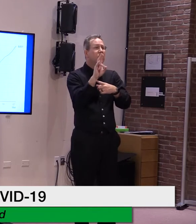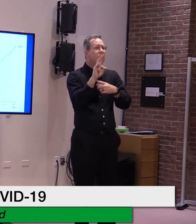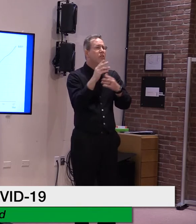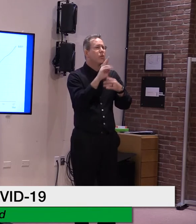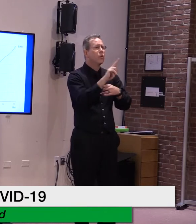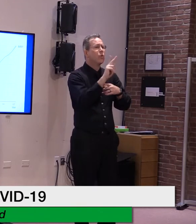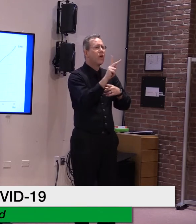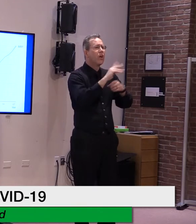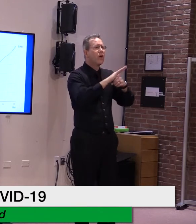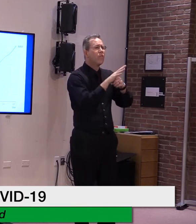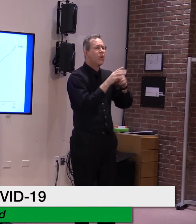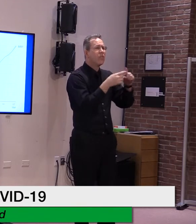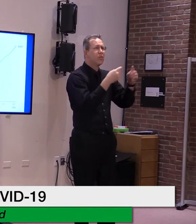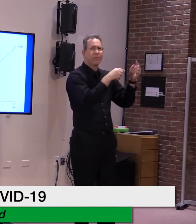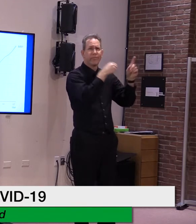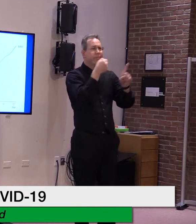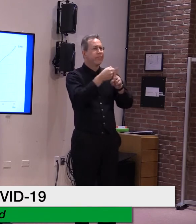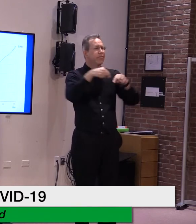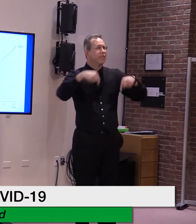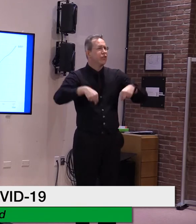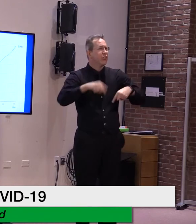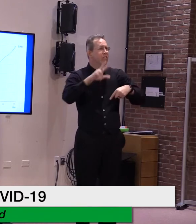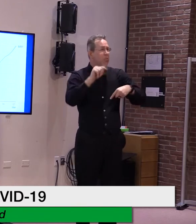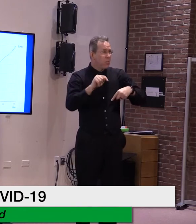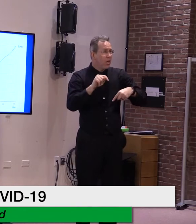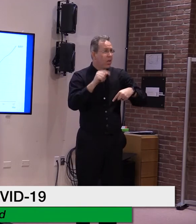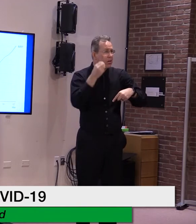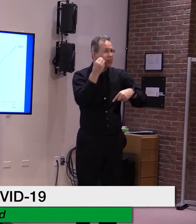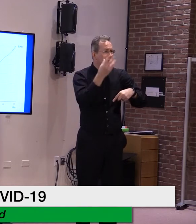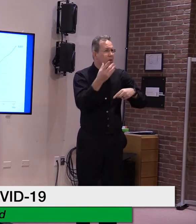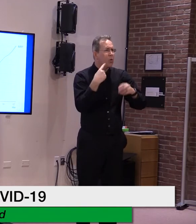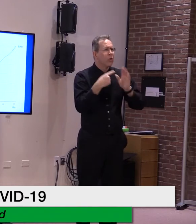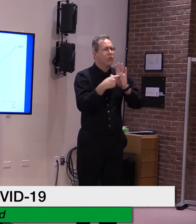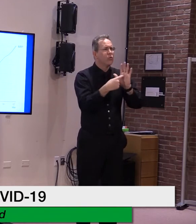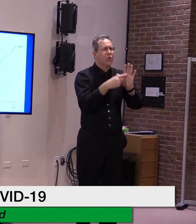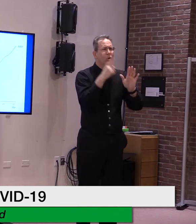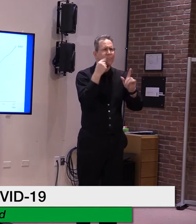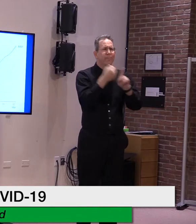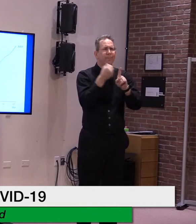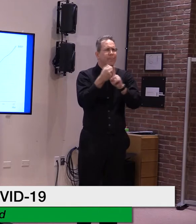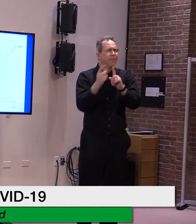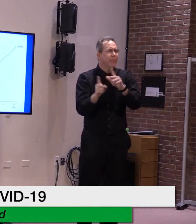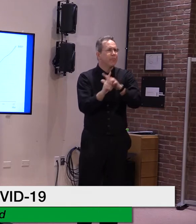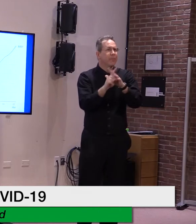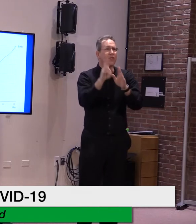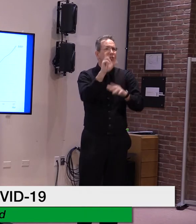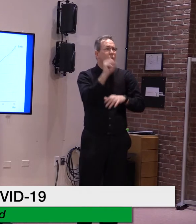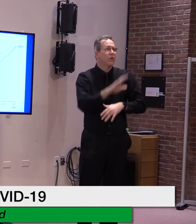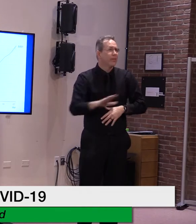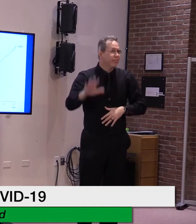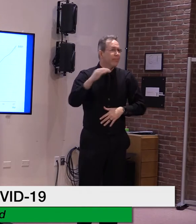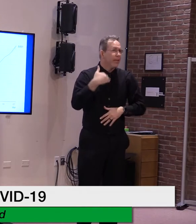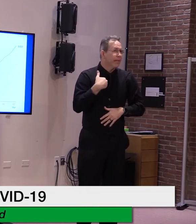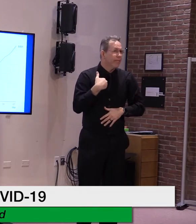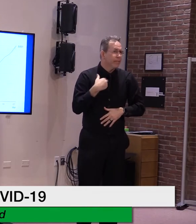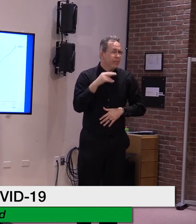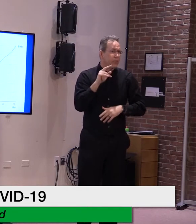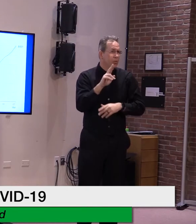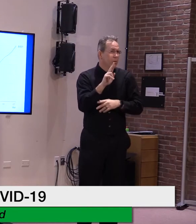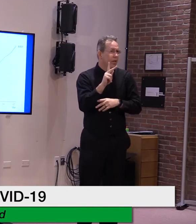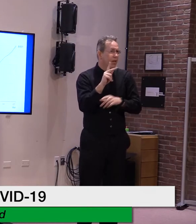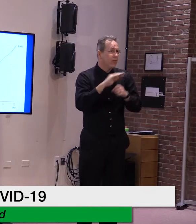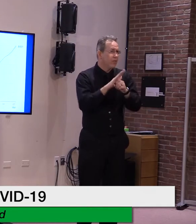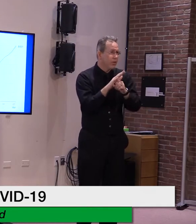want to show the rise in this reported variant across the country over the past few months from CDC data.